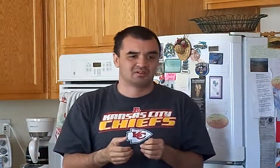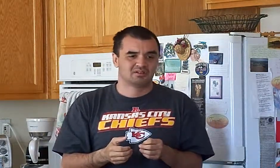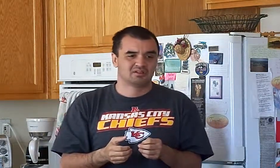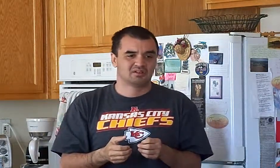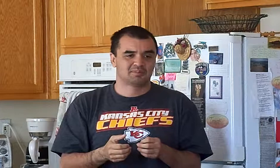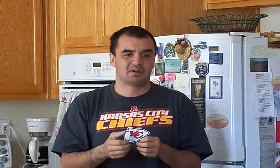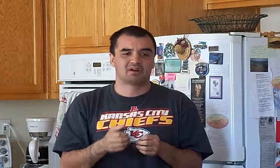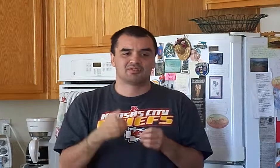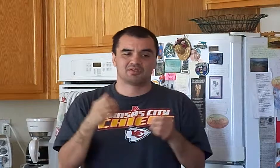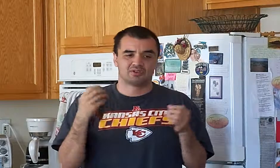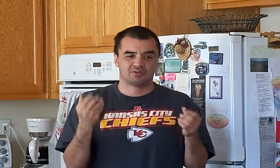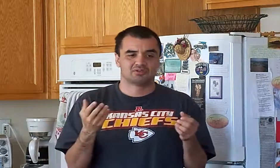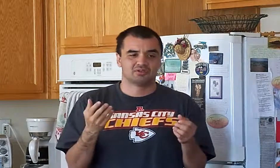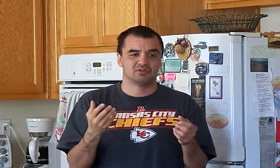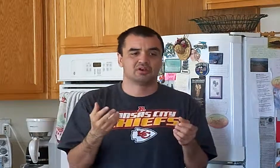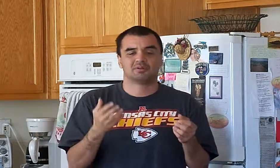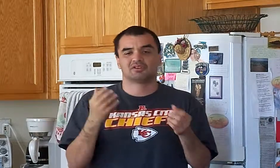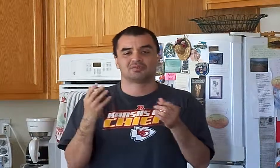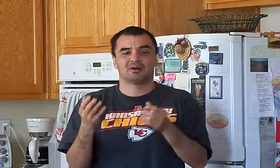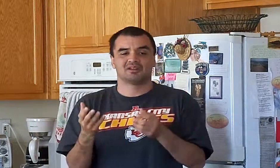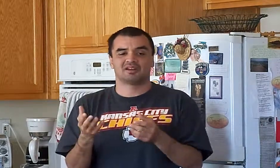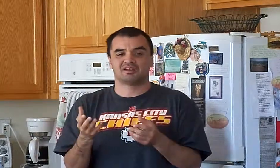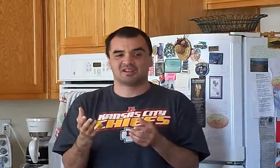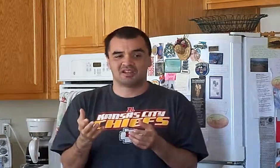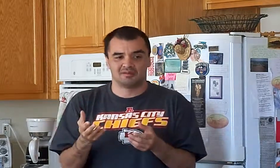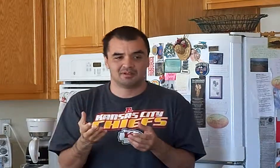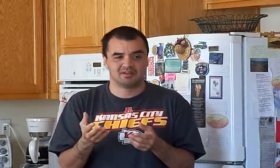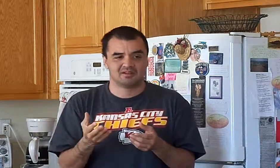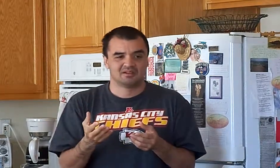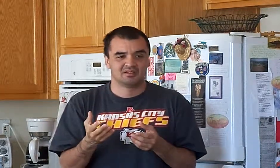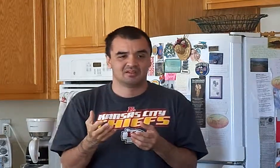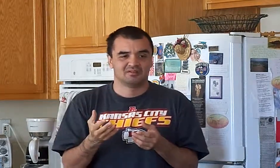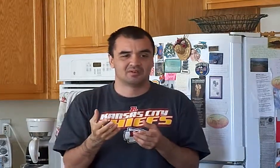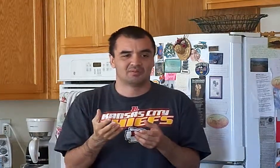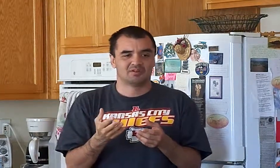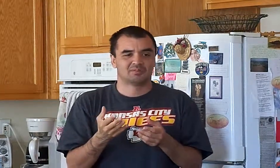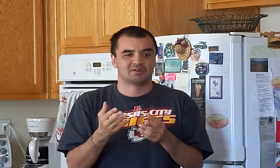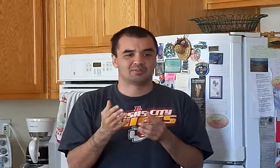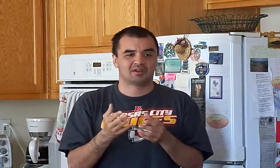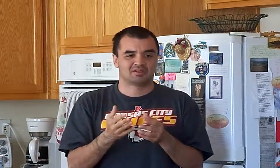To pair off those two, or put the spotlight on Amy, from their perspective.